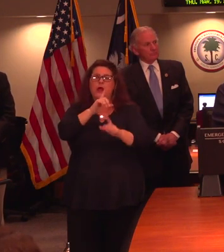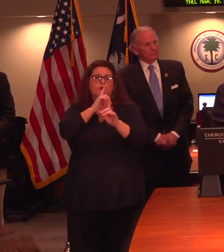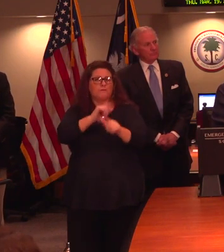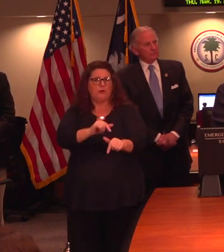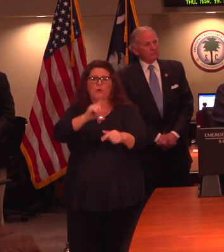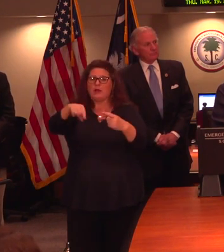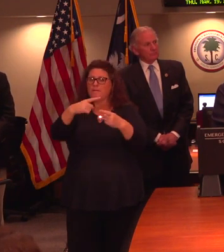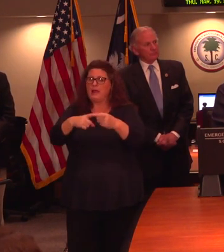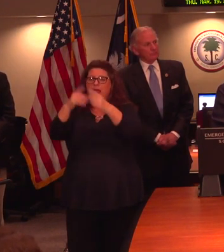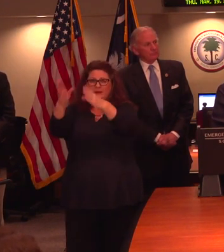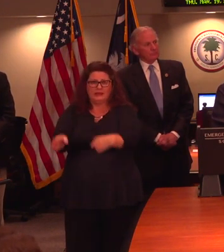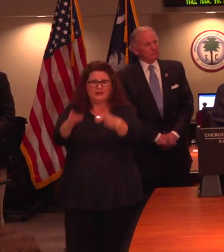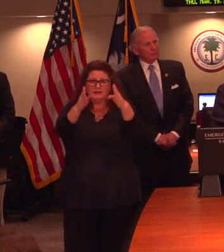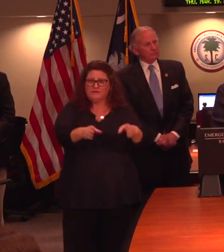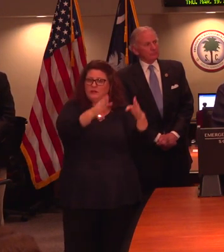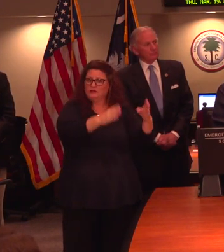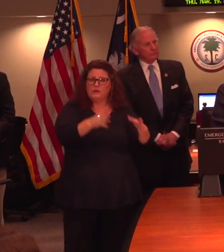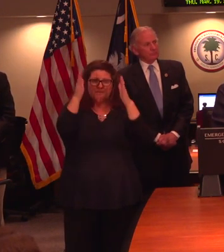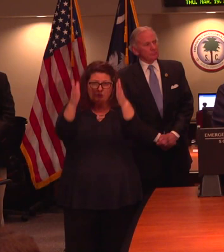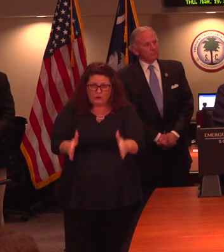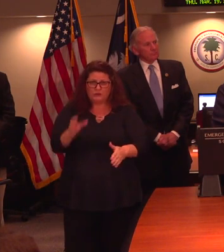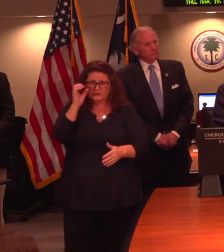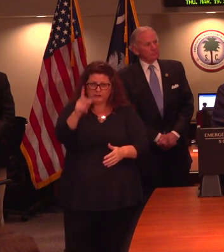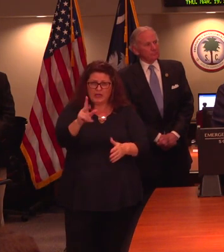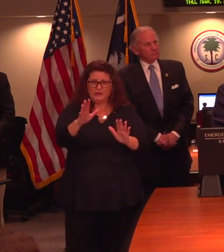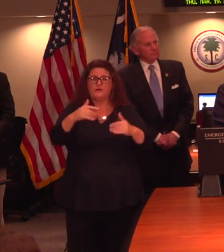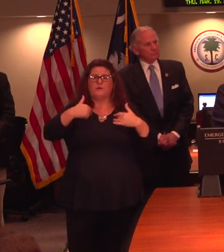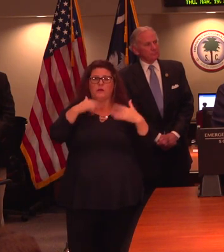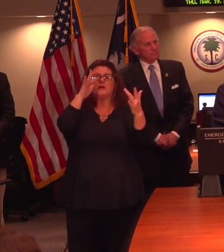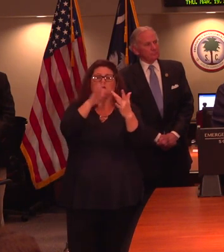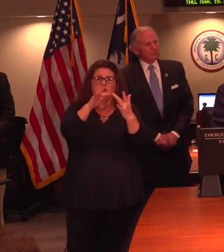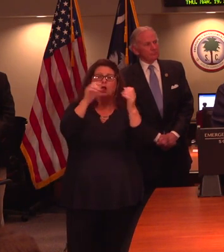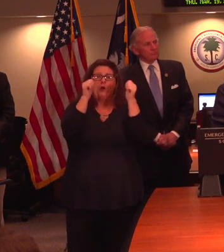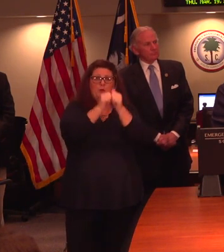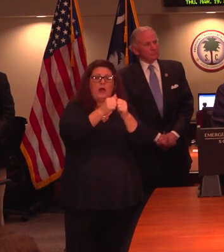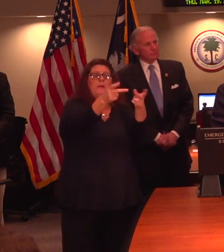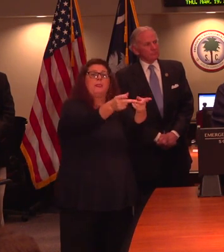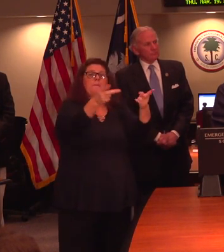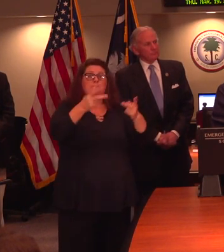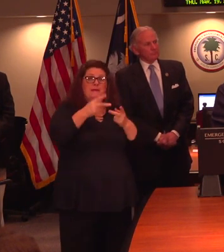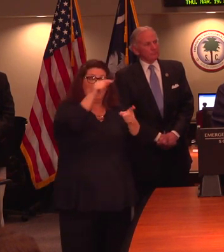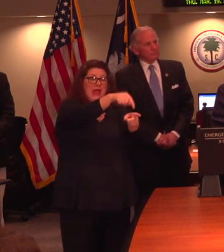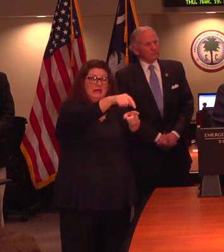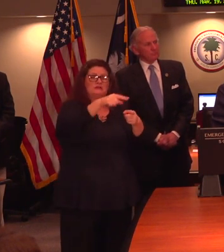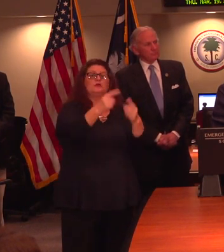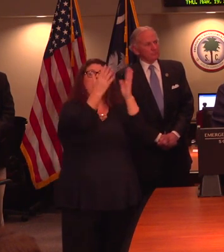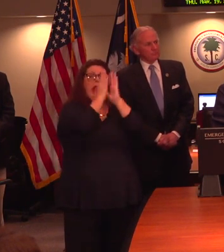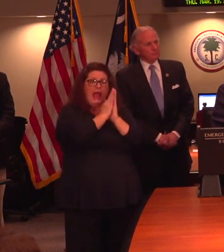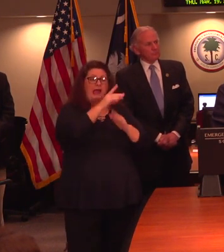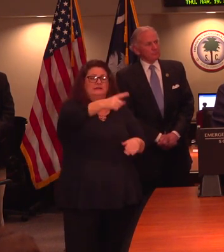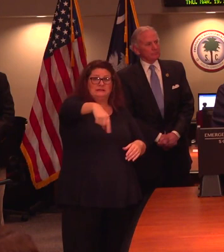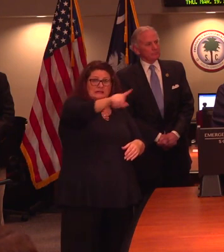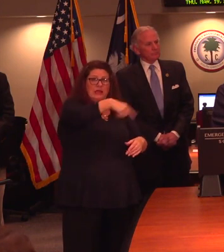information, but we are working with the health care facilities to do contact investigations around cases to protect those at highest